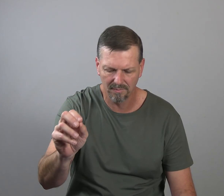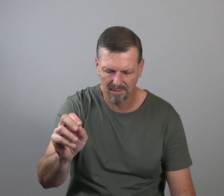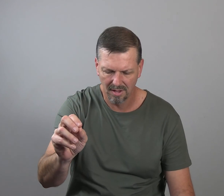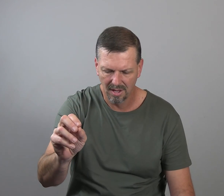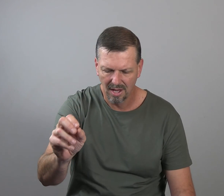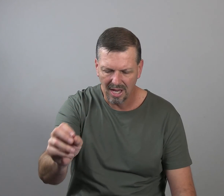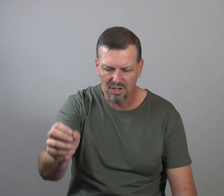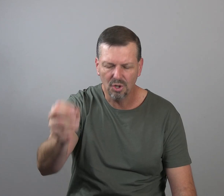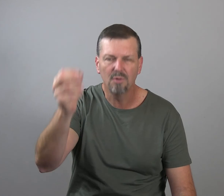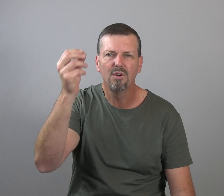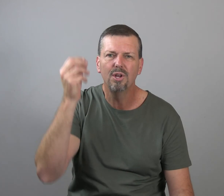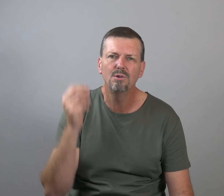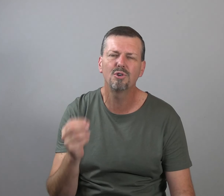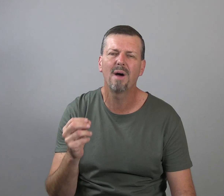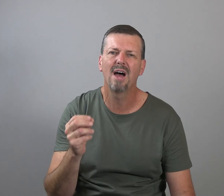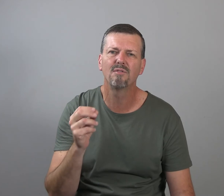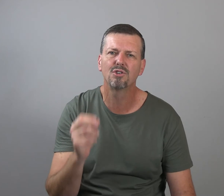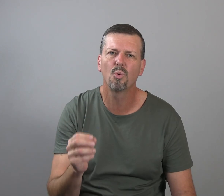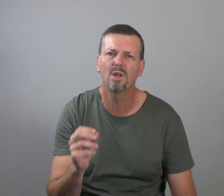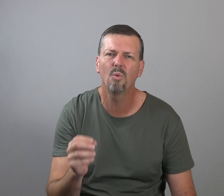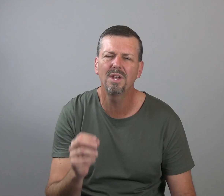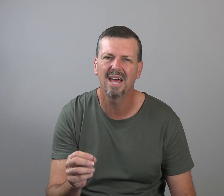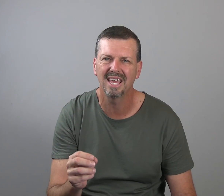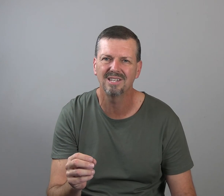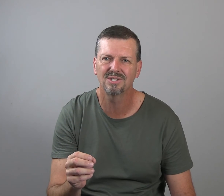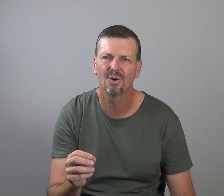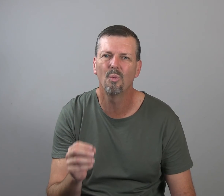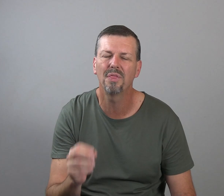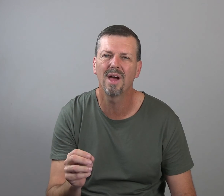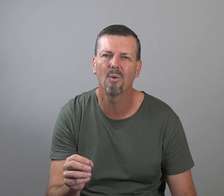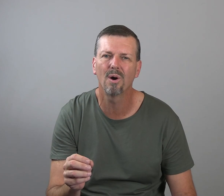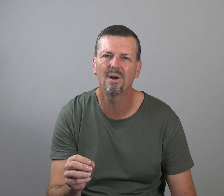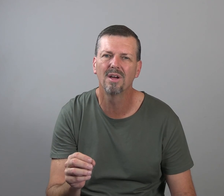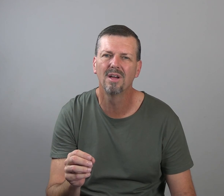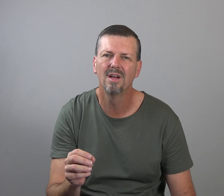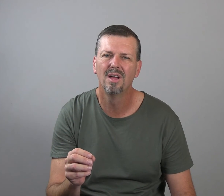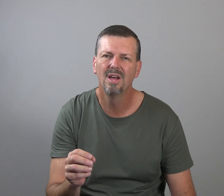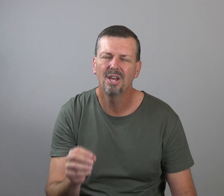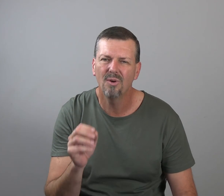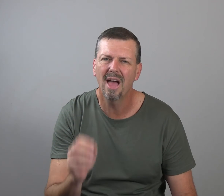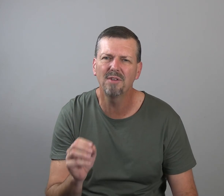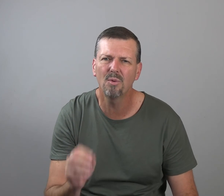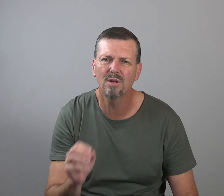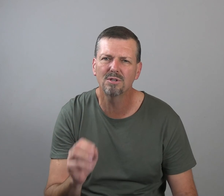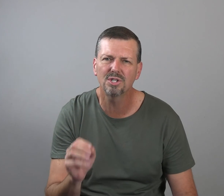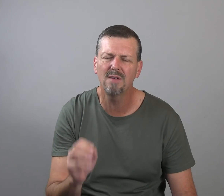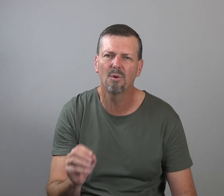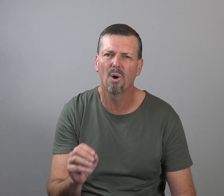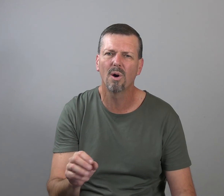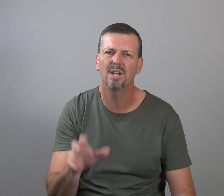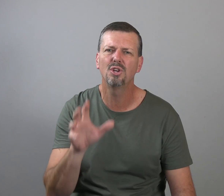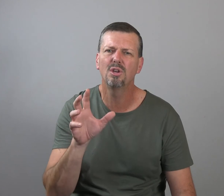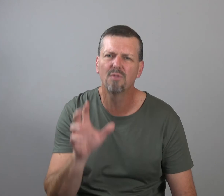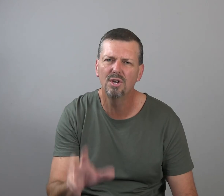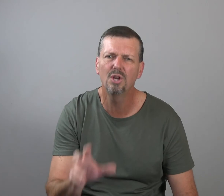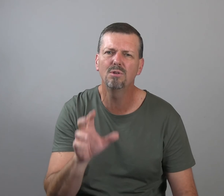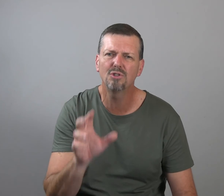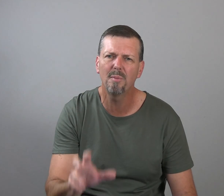until you've renewed your mind for 21 days with that word. You haven't really received the word until you've renewed your